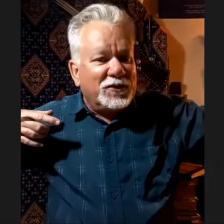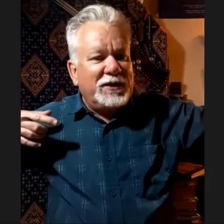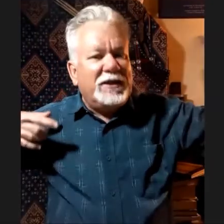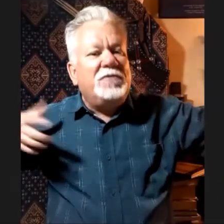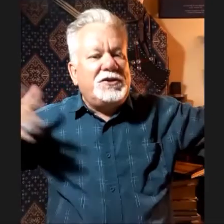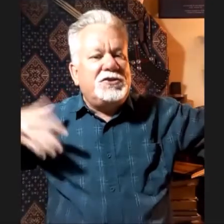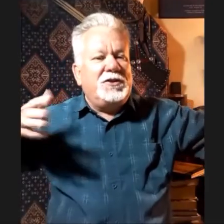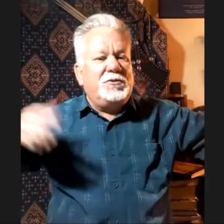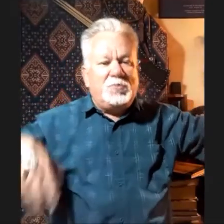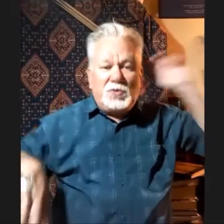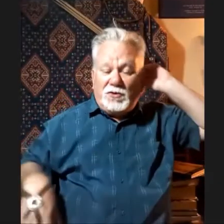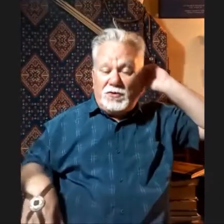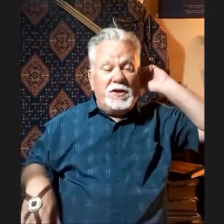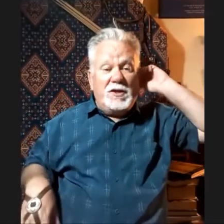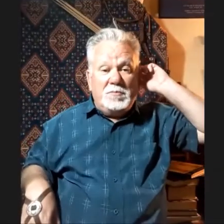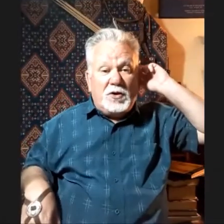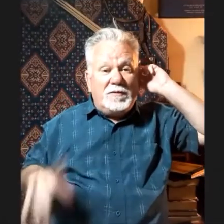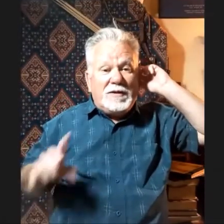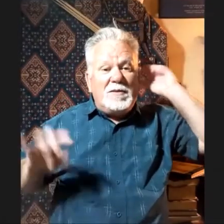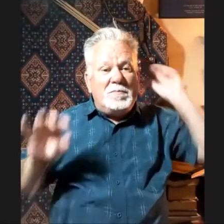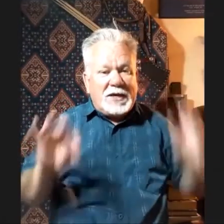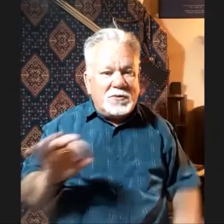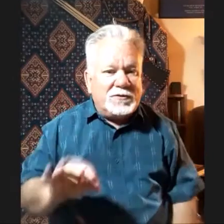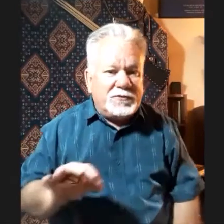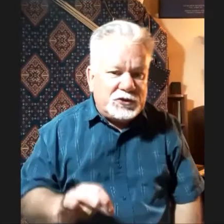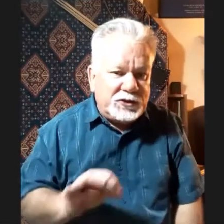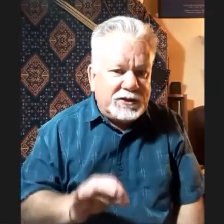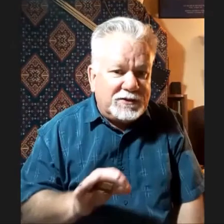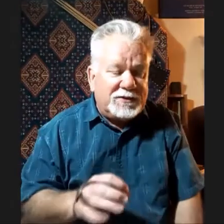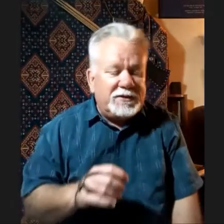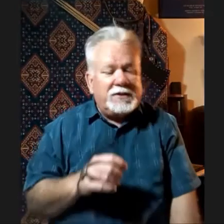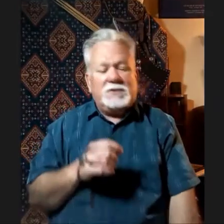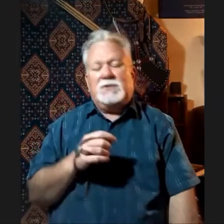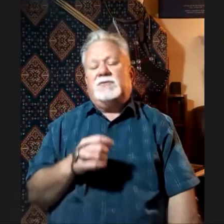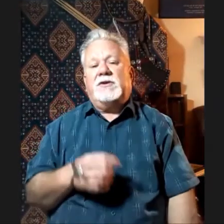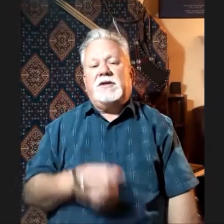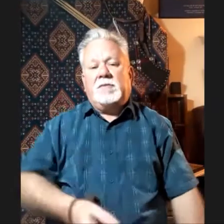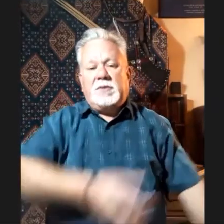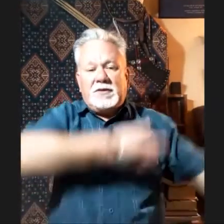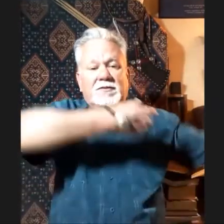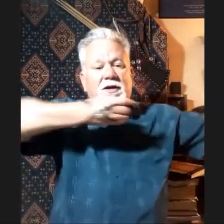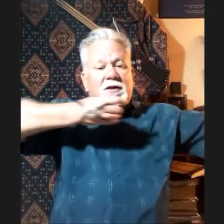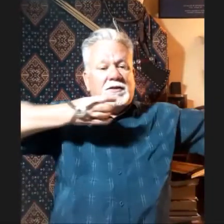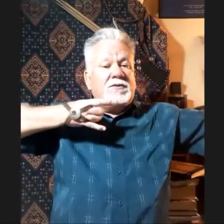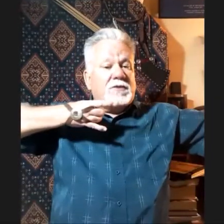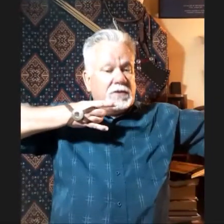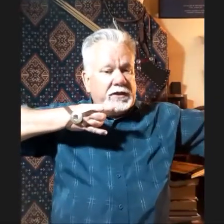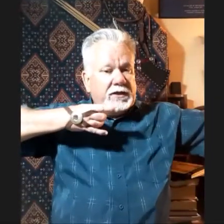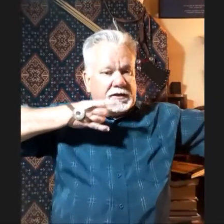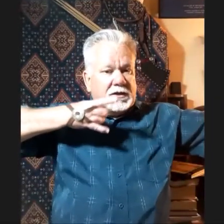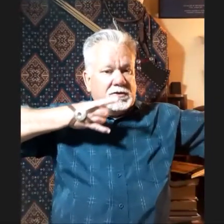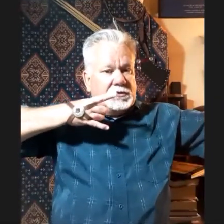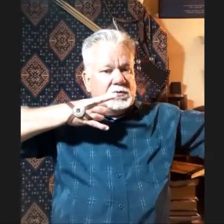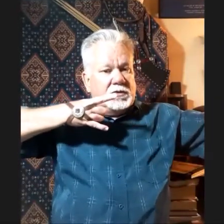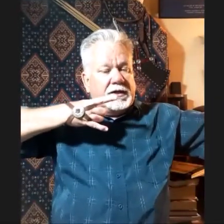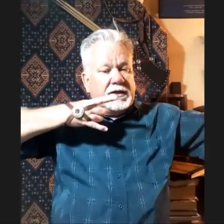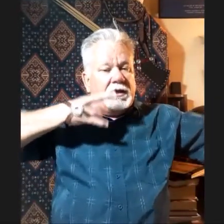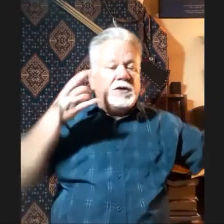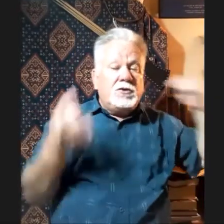I think eventually it would pull off. But I'm going to make one for shooting and test it out just to find out. But this is clearly close to what they had. You